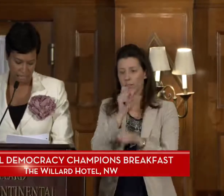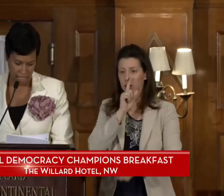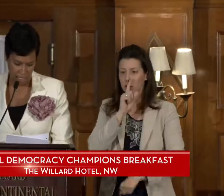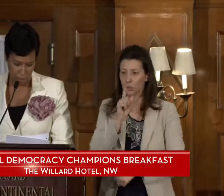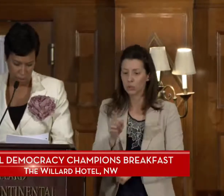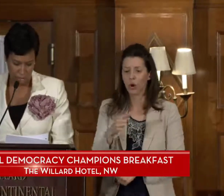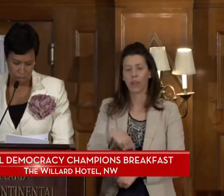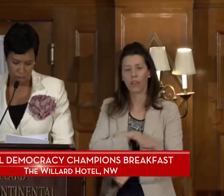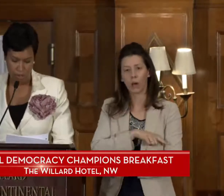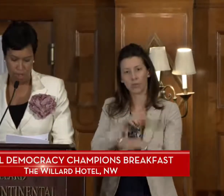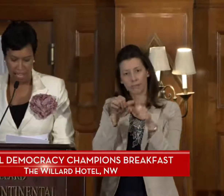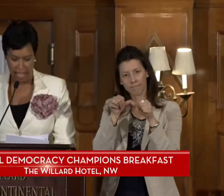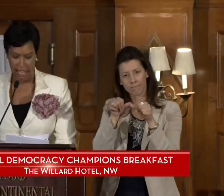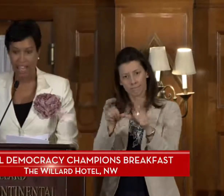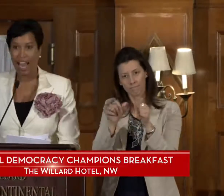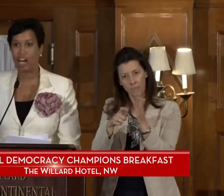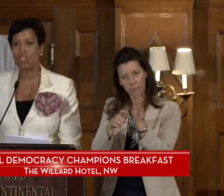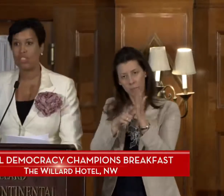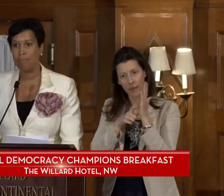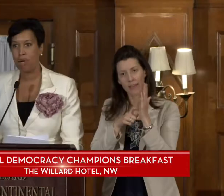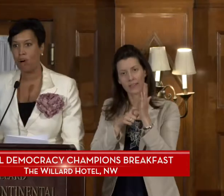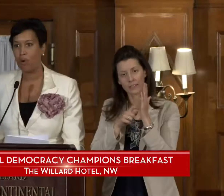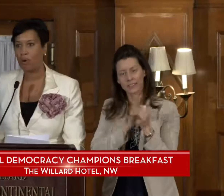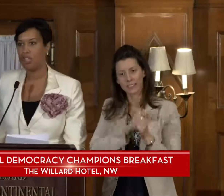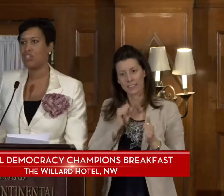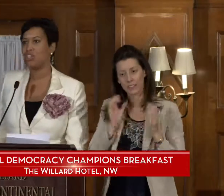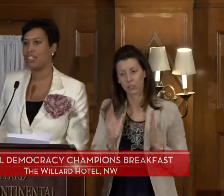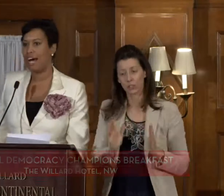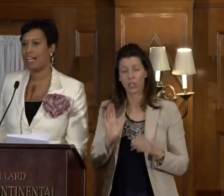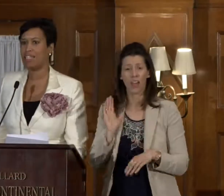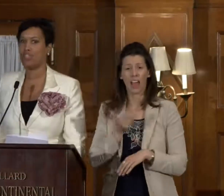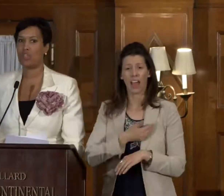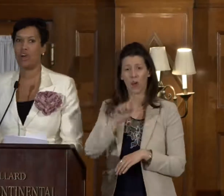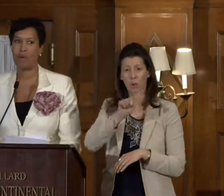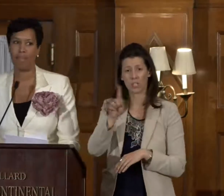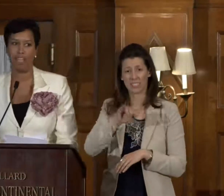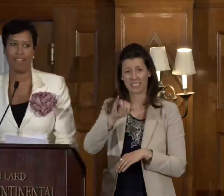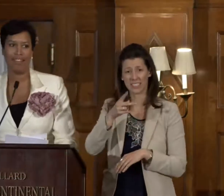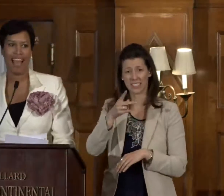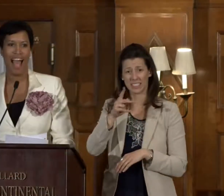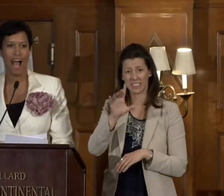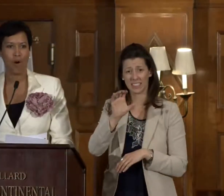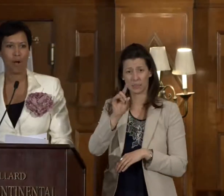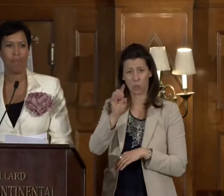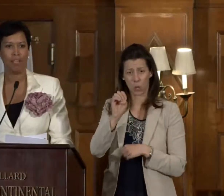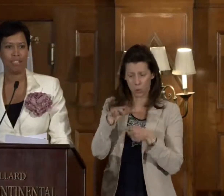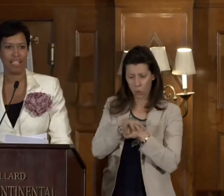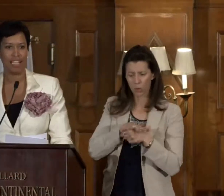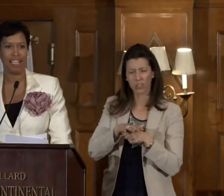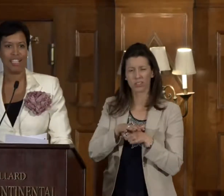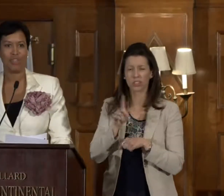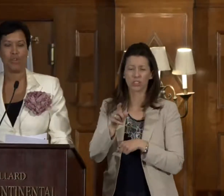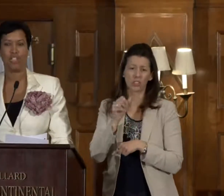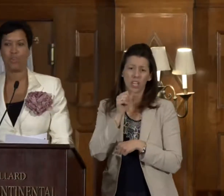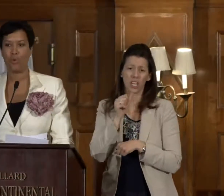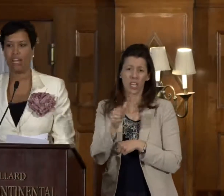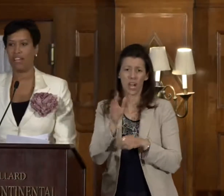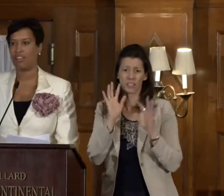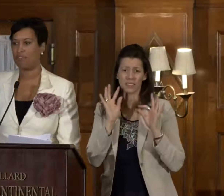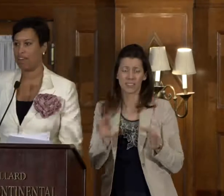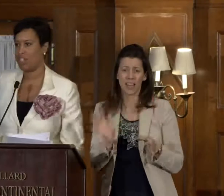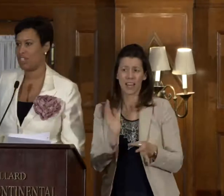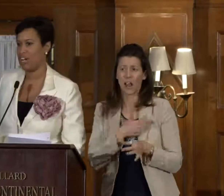that we continue to demand. Our zip code should not determine our ability to